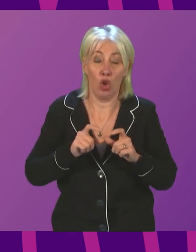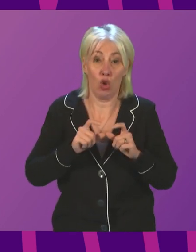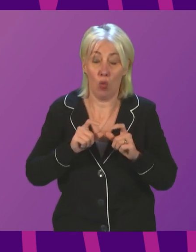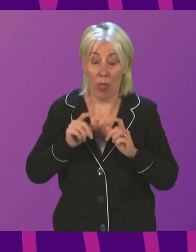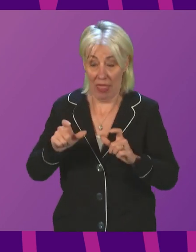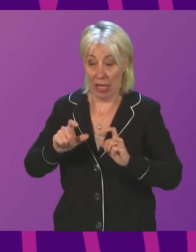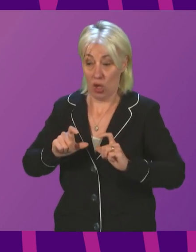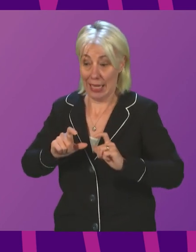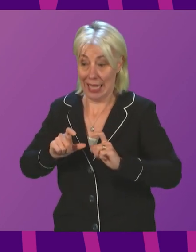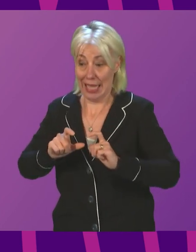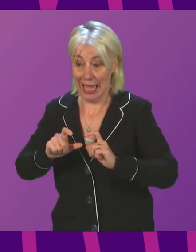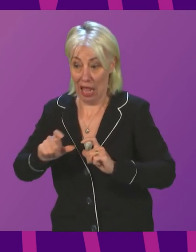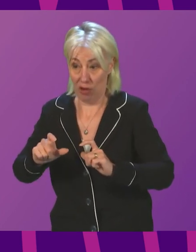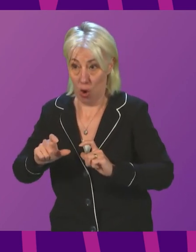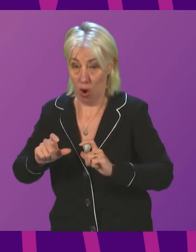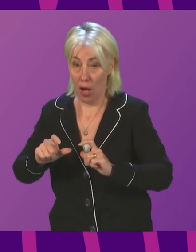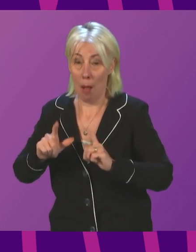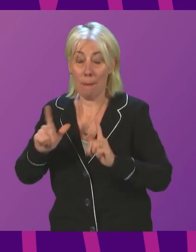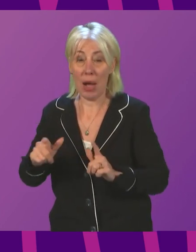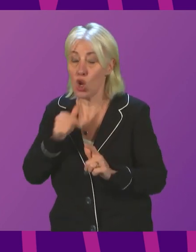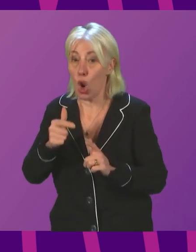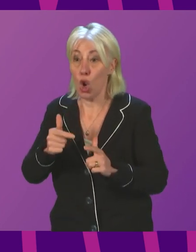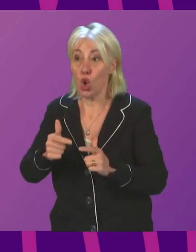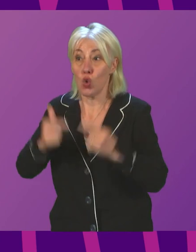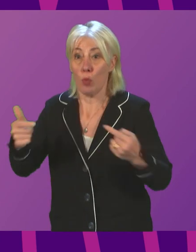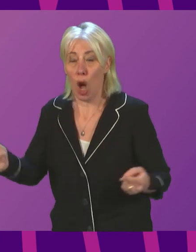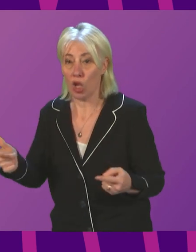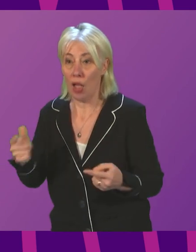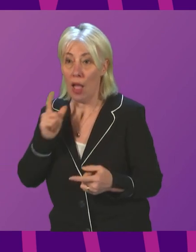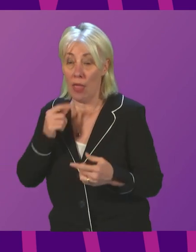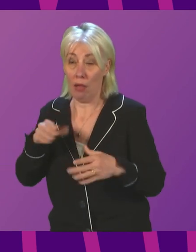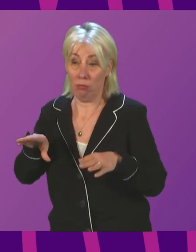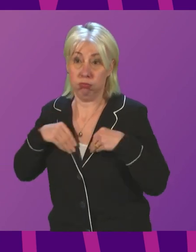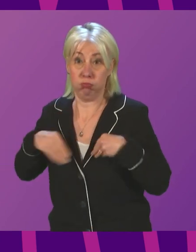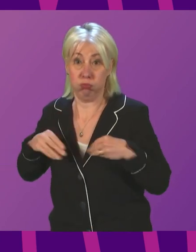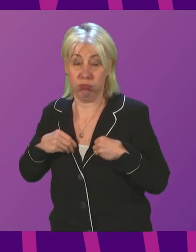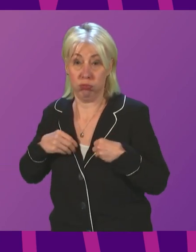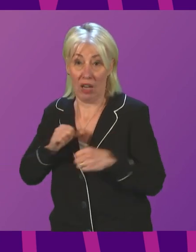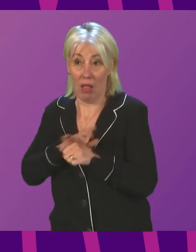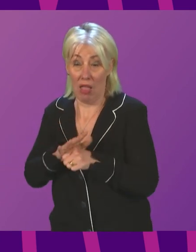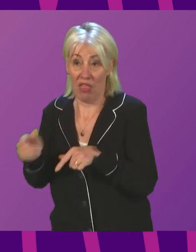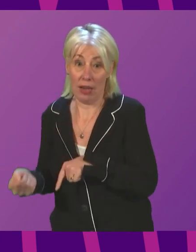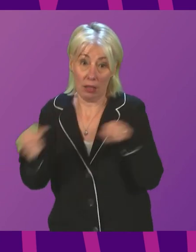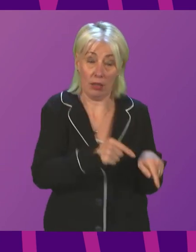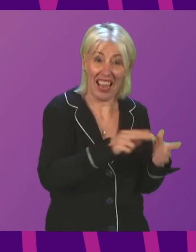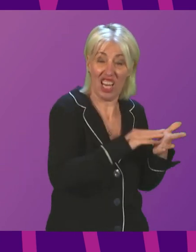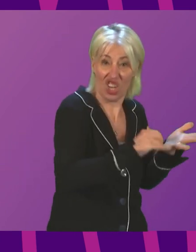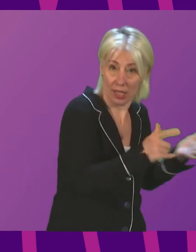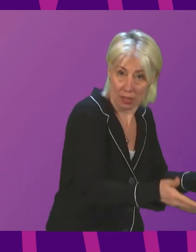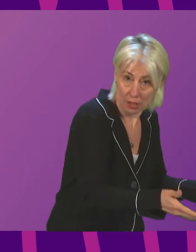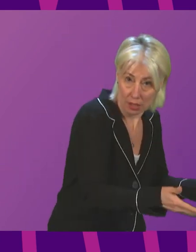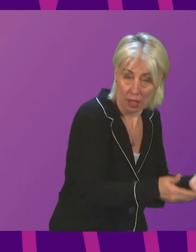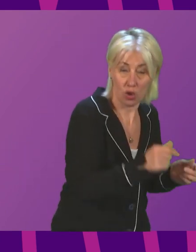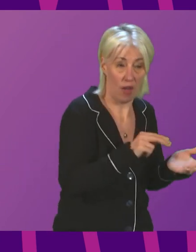of that to happen that the NHS does, in fact, become overwhelmed. Pam Duncan-Glancy is absolutely right. If the National Health Service